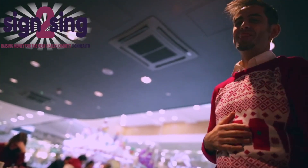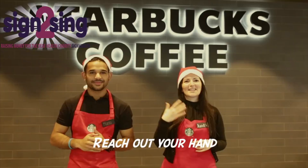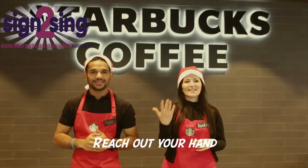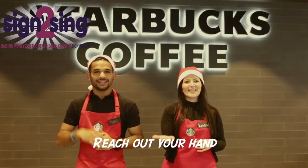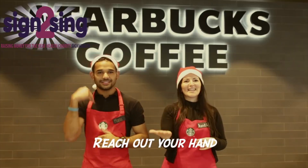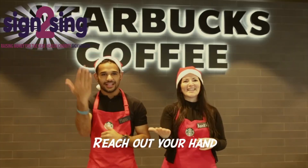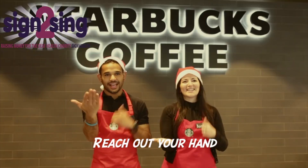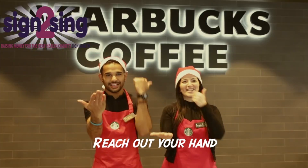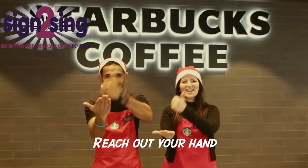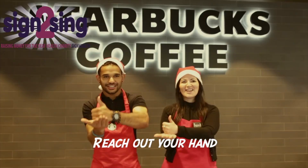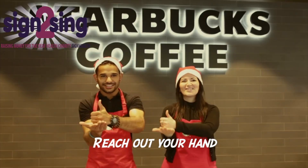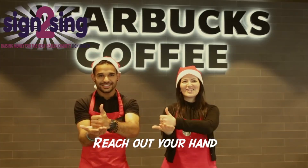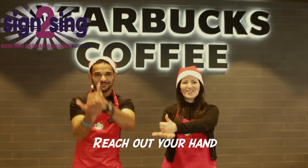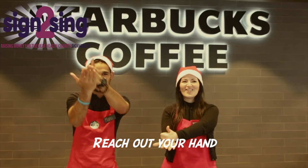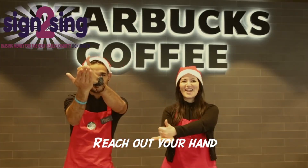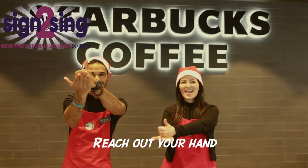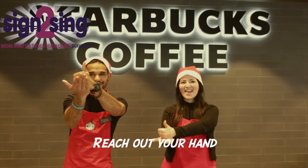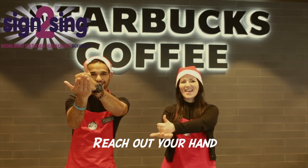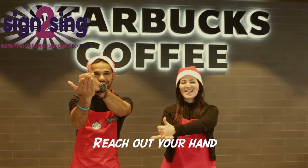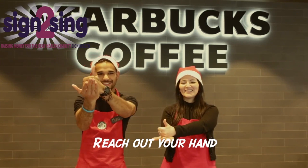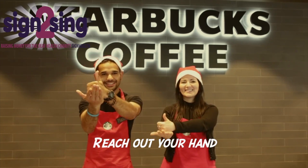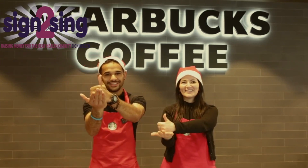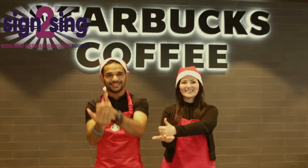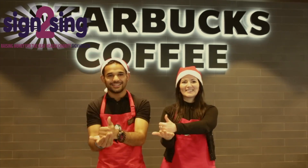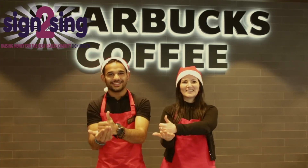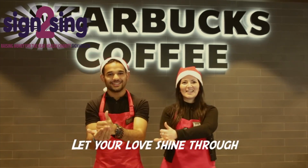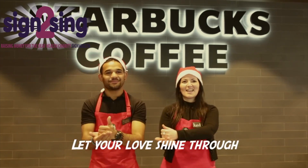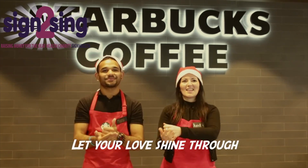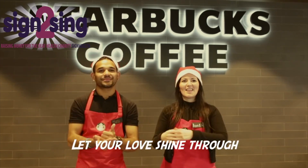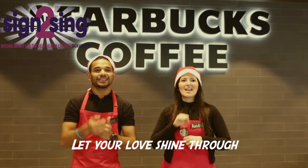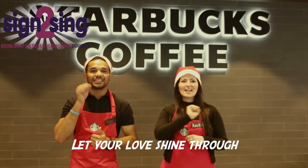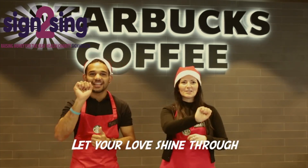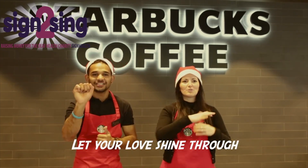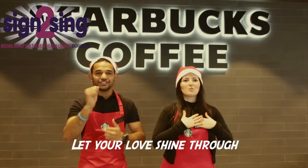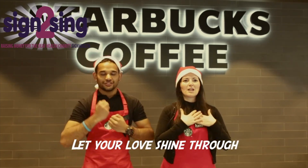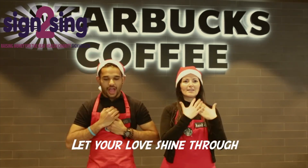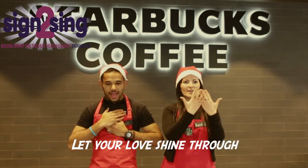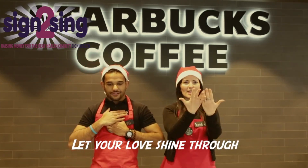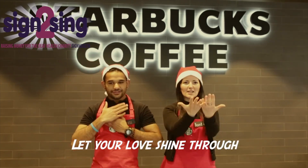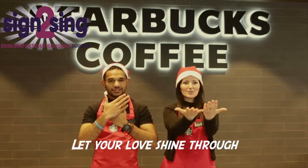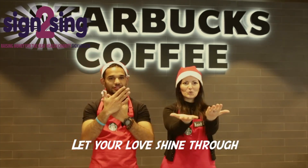Reach out your hand Let your love shine through